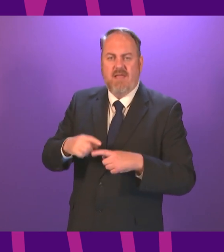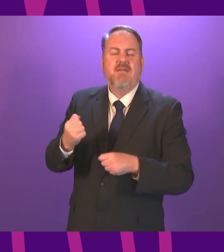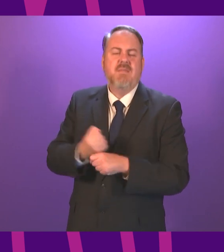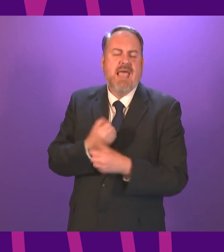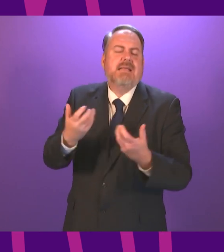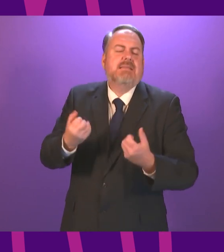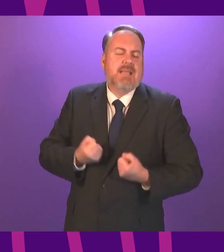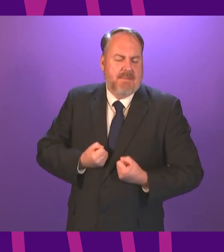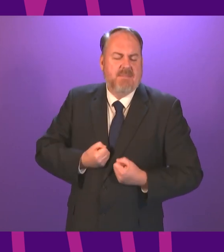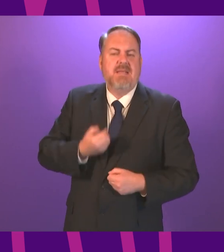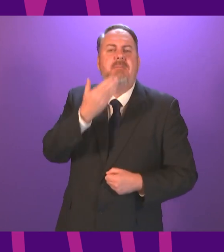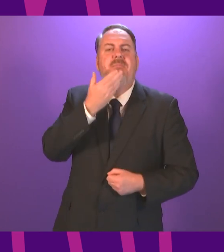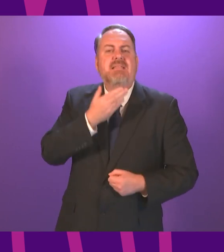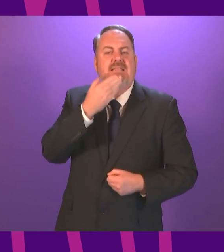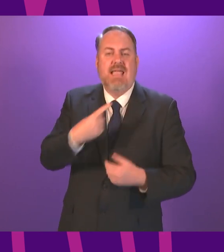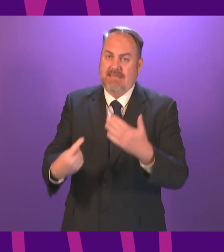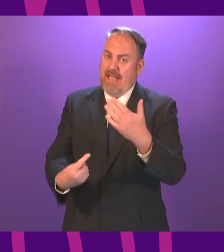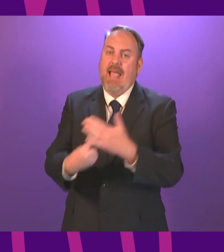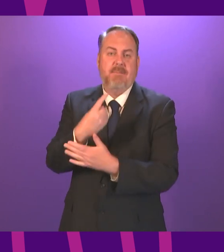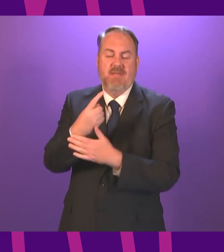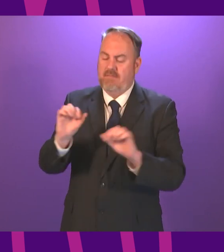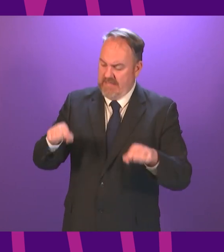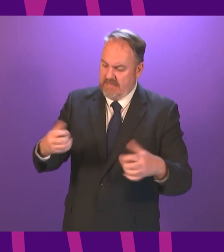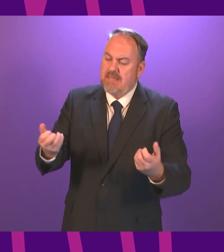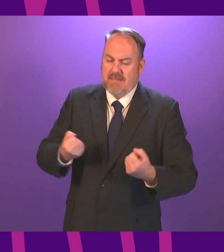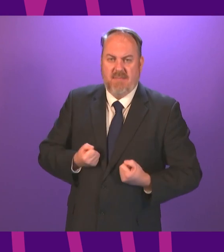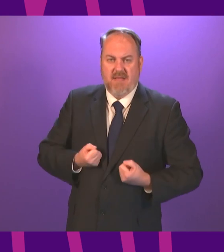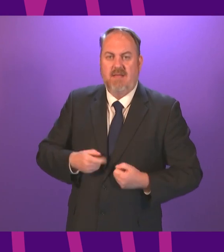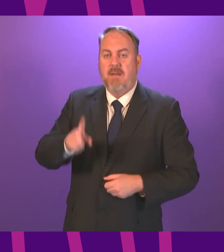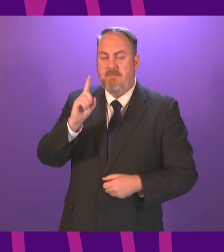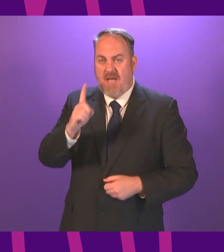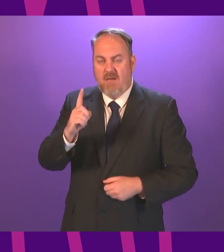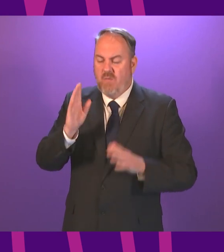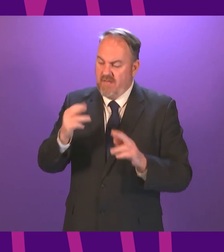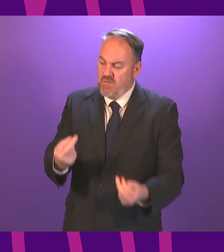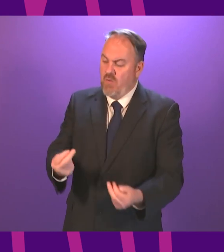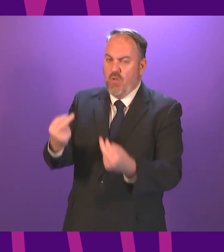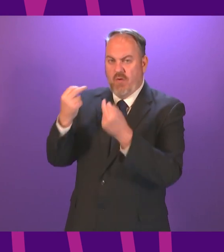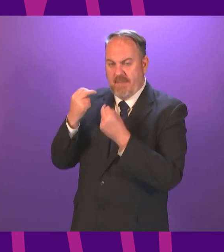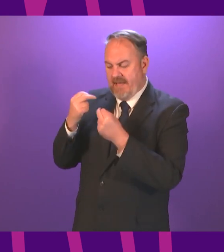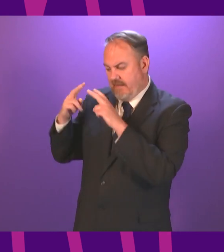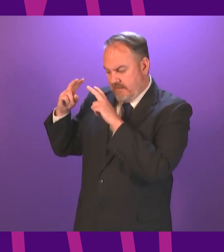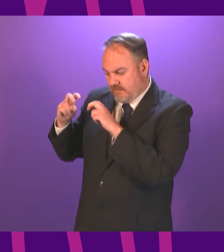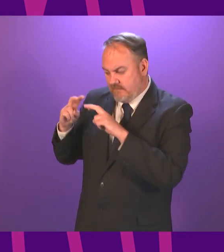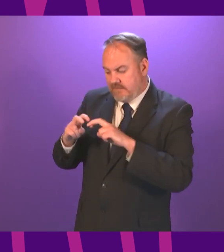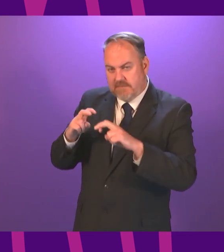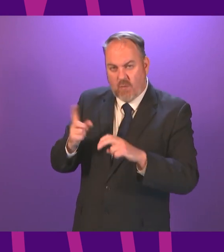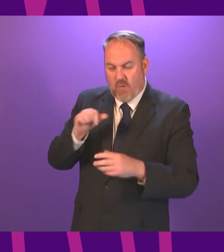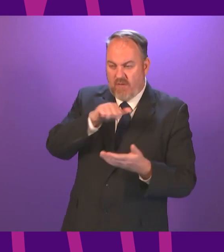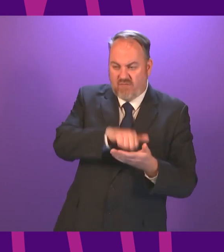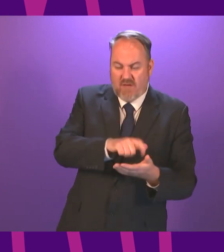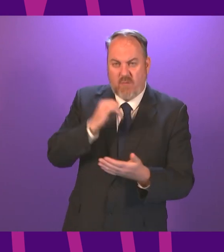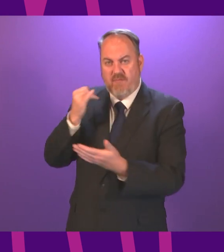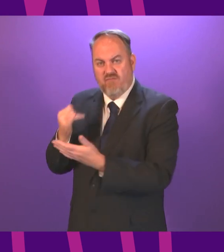however the actions taken by ministers at that time must be properly scrutinised the reasoning behind